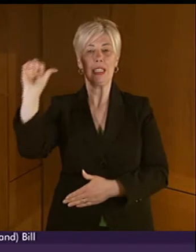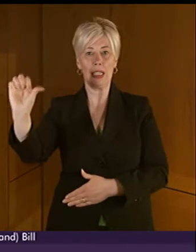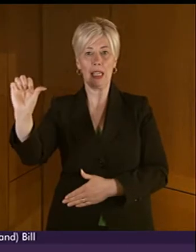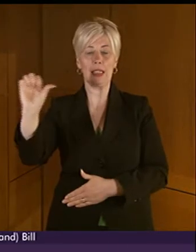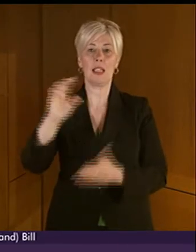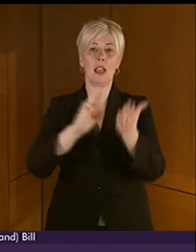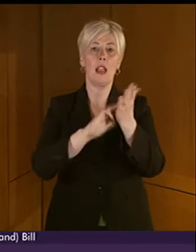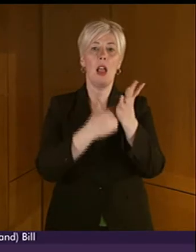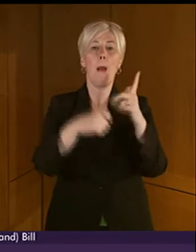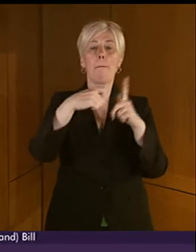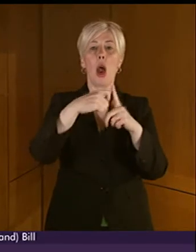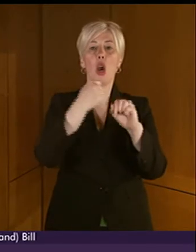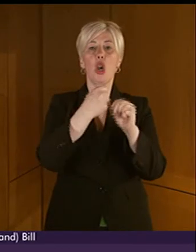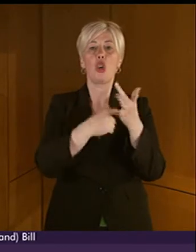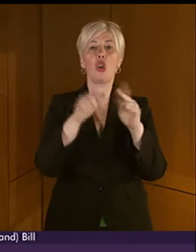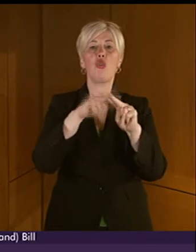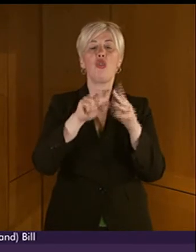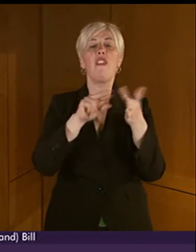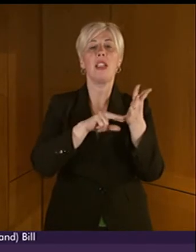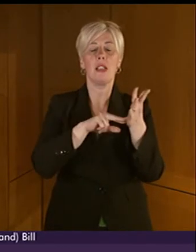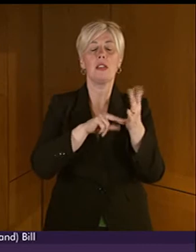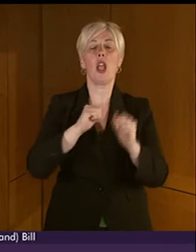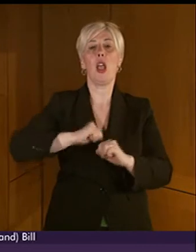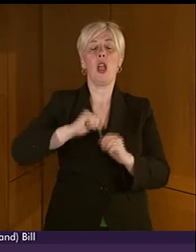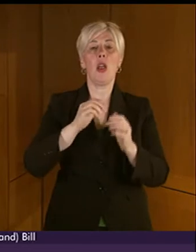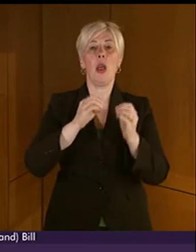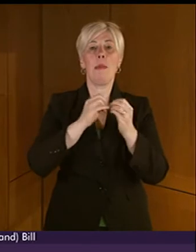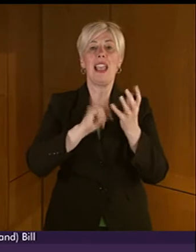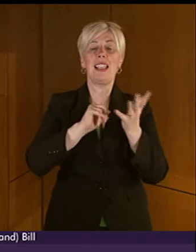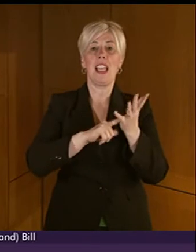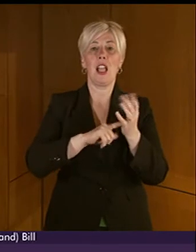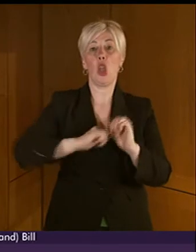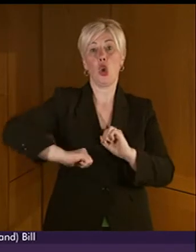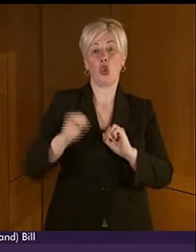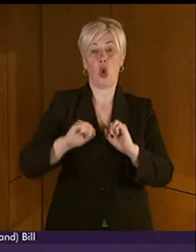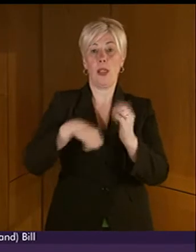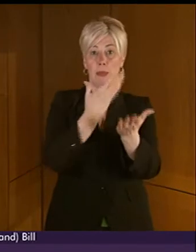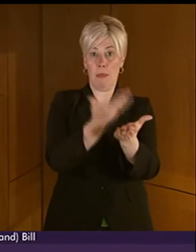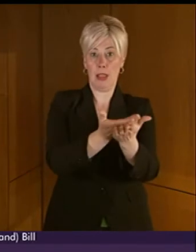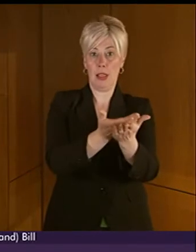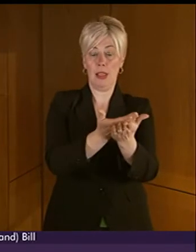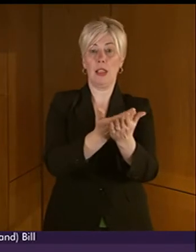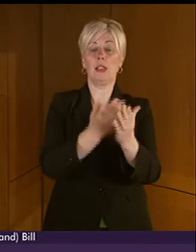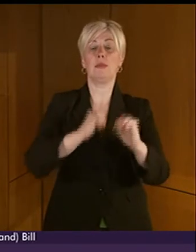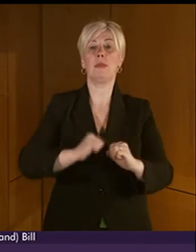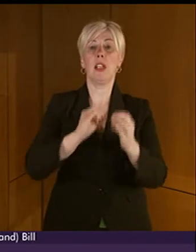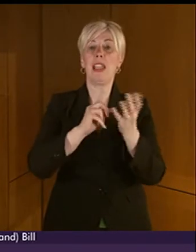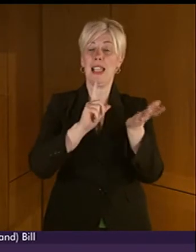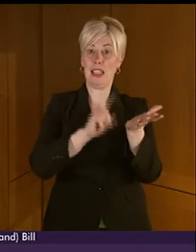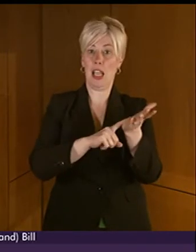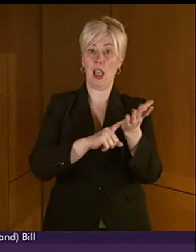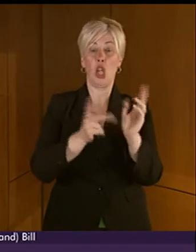Mark Griffin on the British Sign Language Scotland Bill. Members may wish to note that British Sign Language